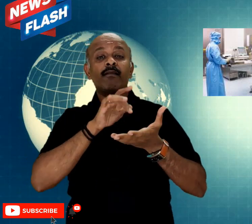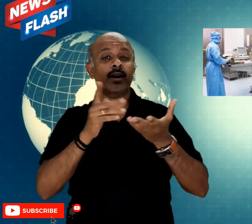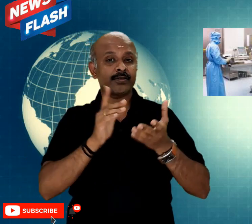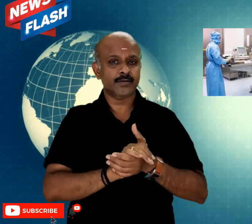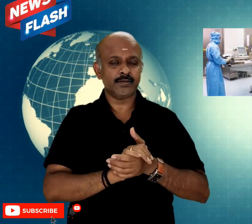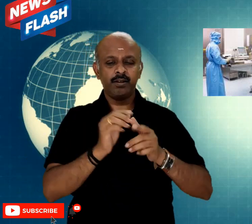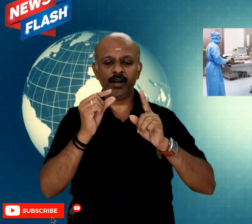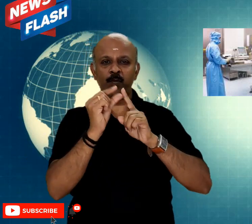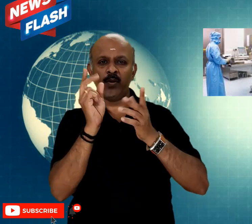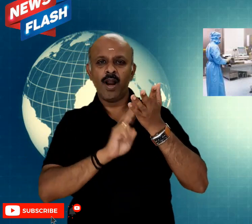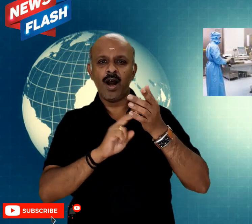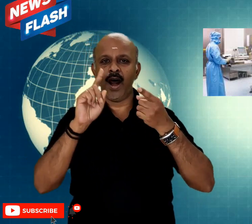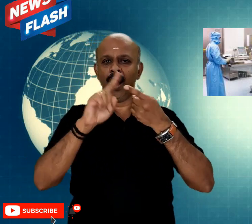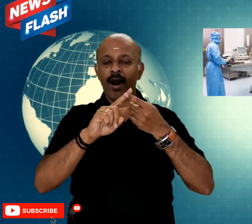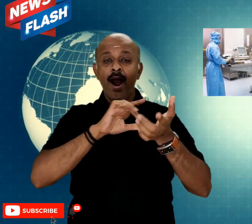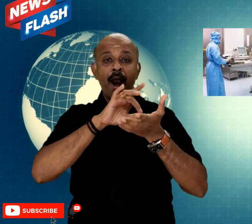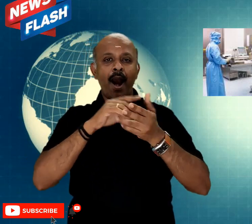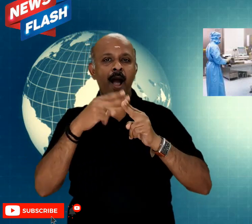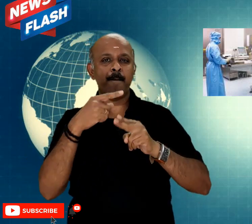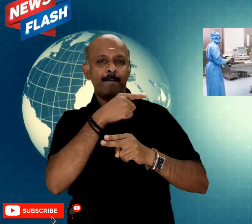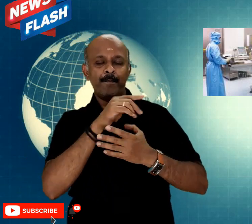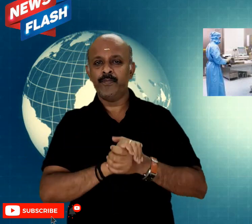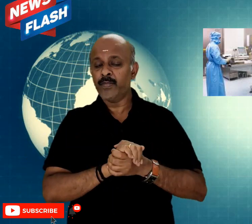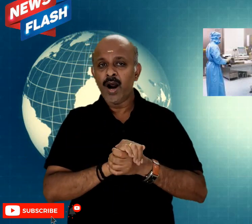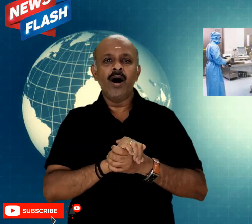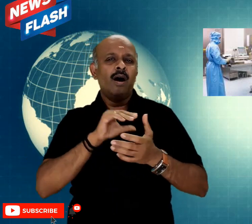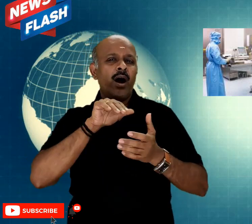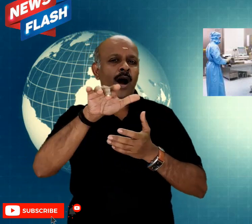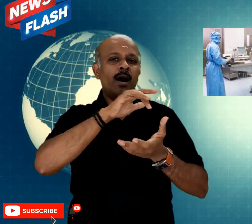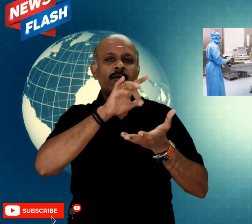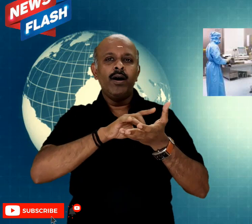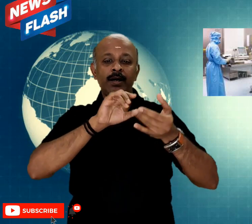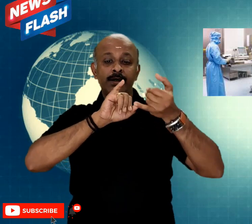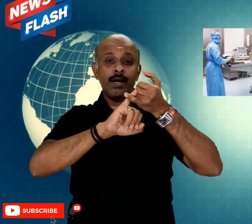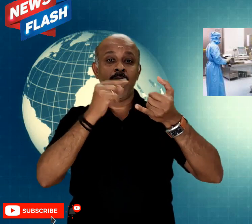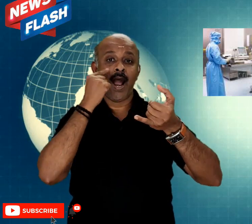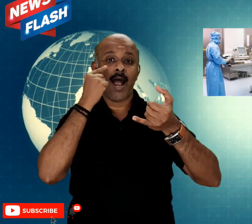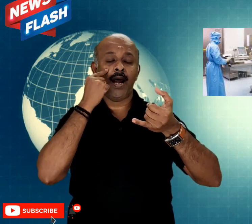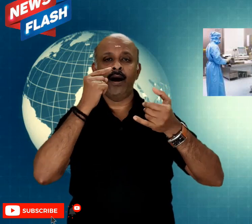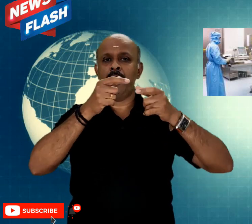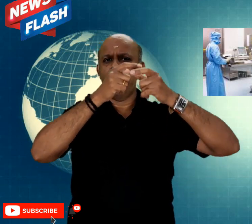In India, the Serum Institute of India in Pune has planned to produce